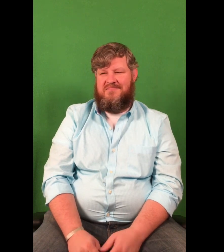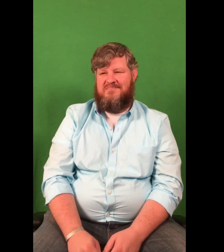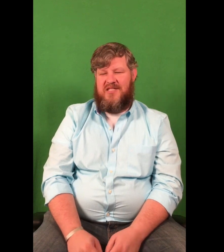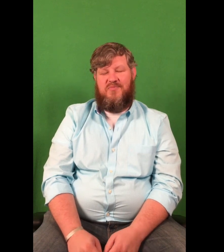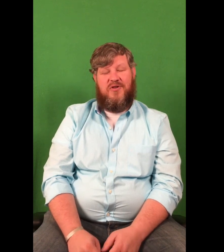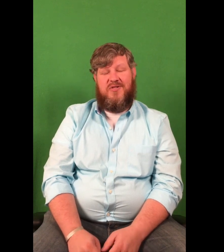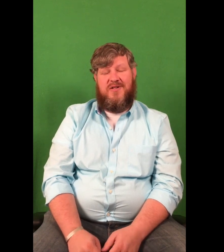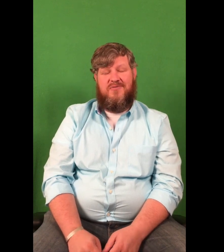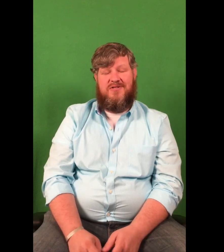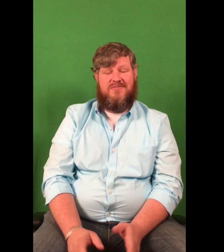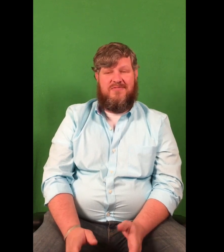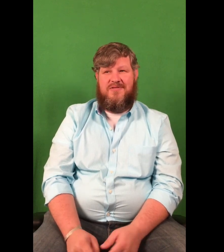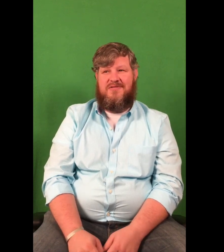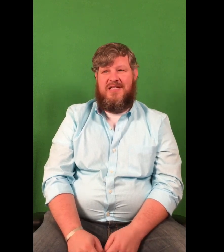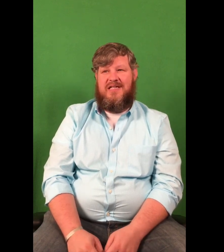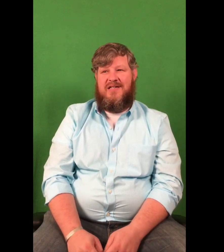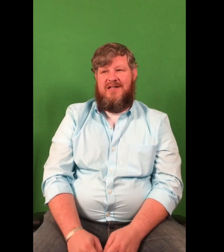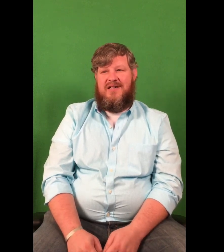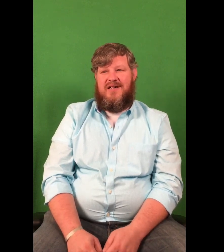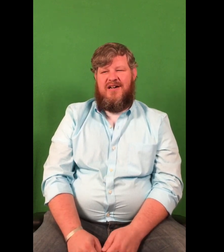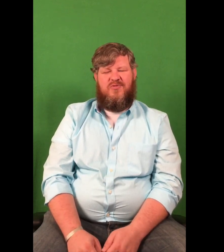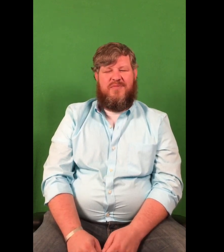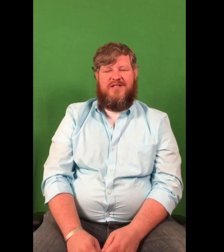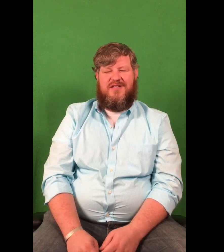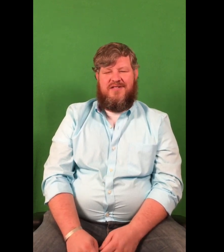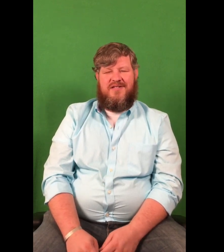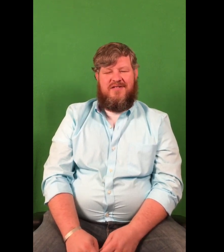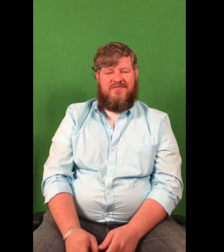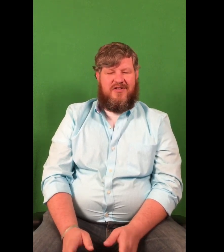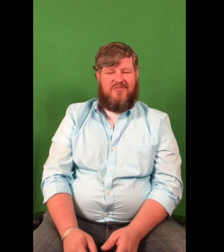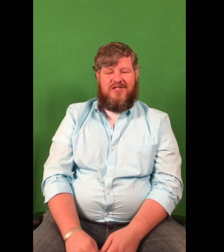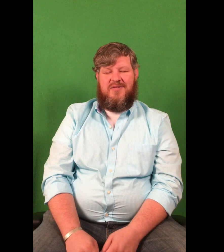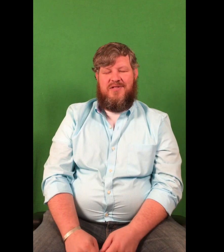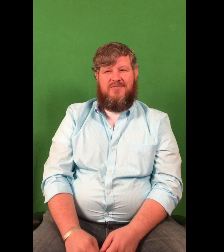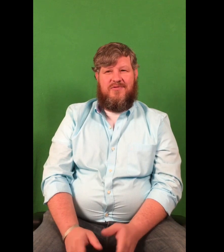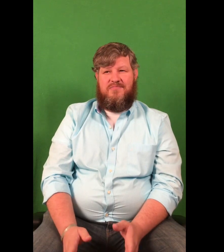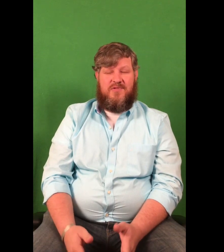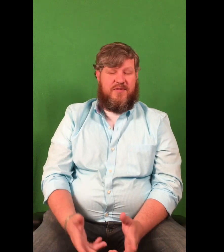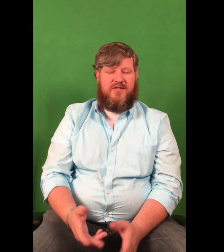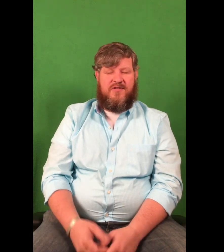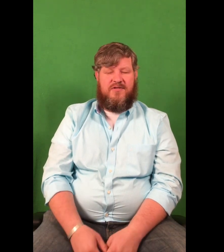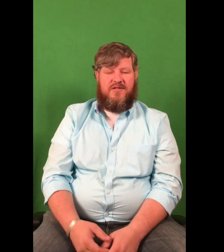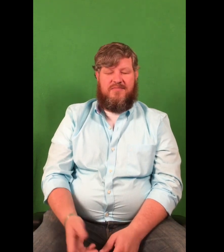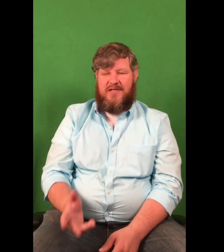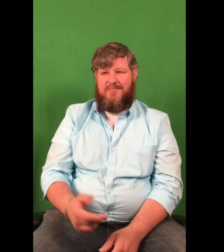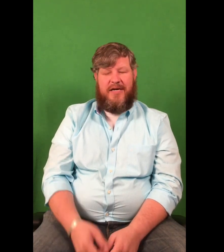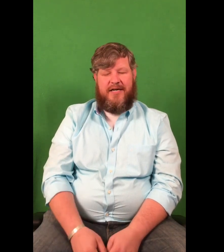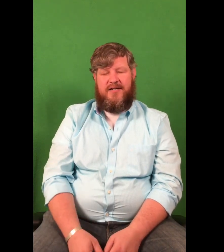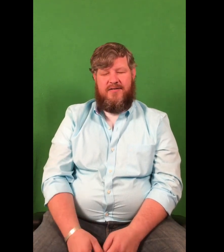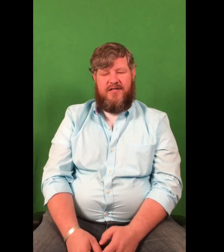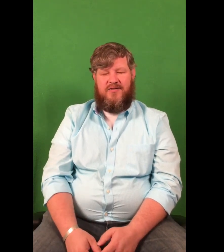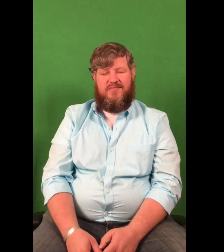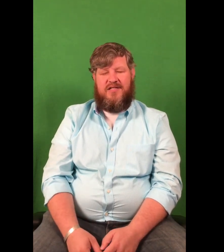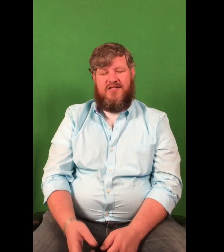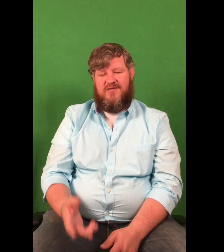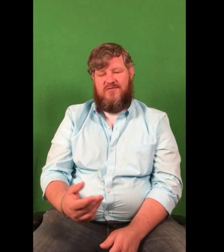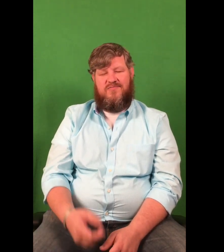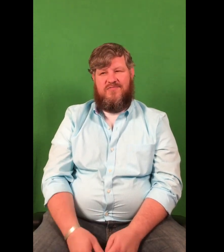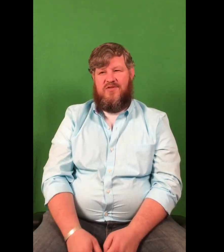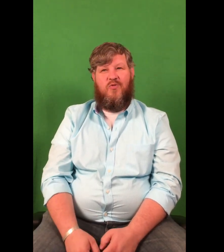the smoky smell, which was reminiscent of other places I've been, specifically like Baghdad, you know, a place in the